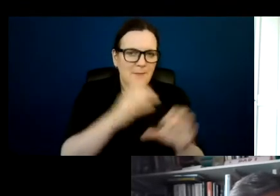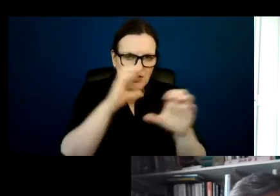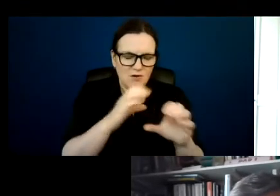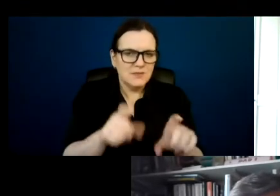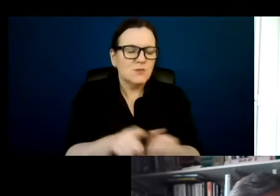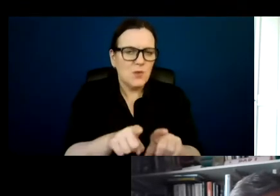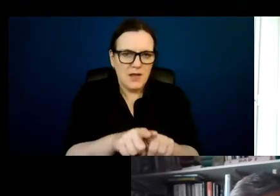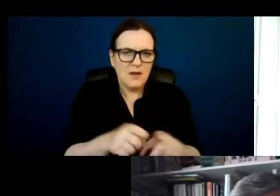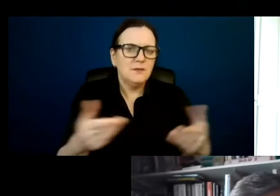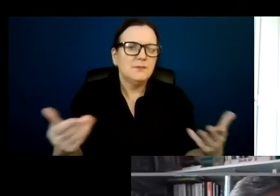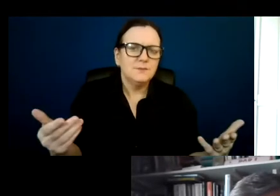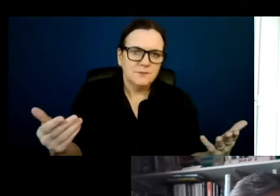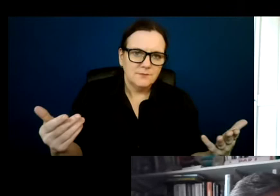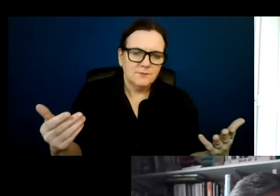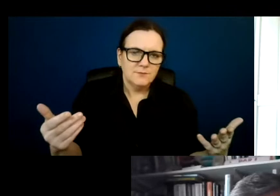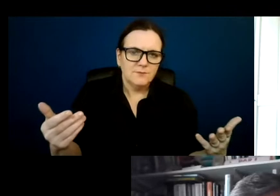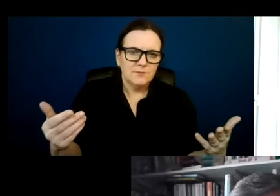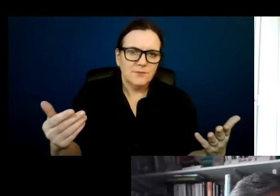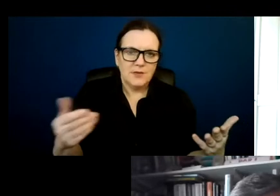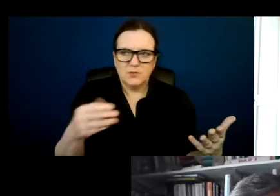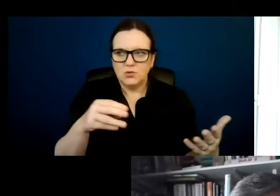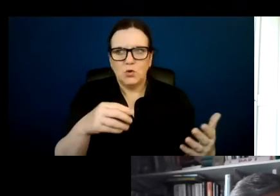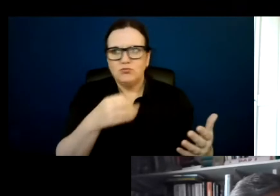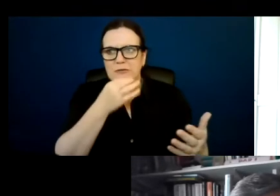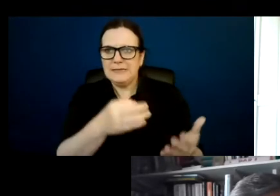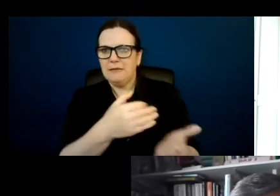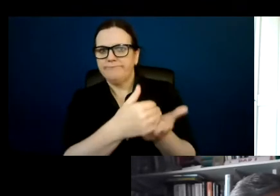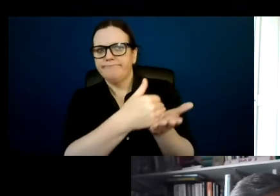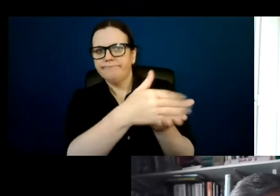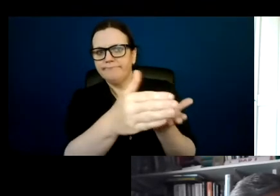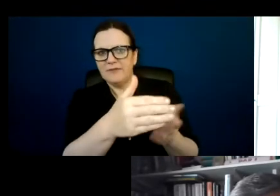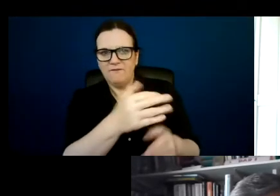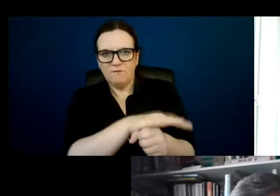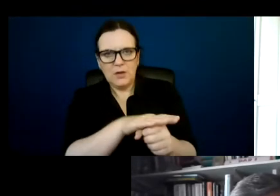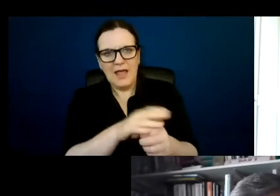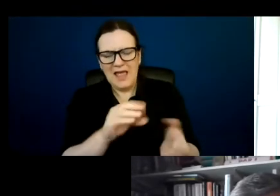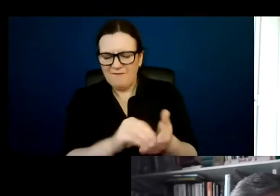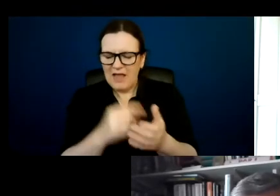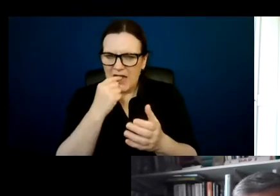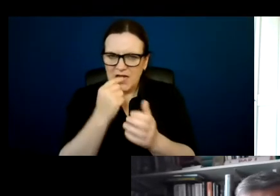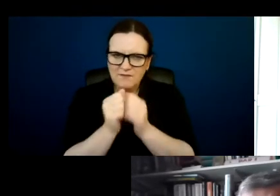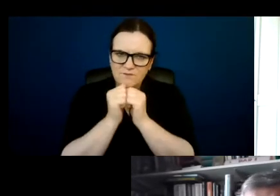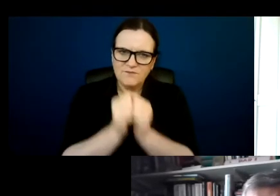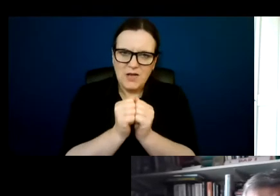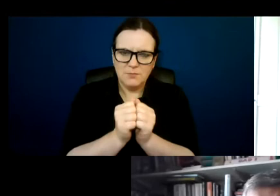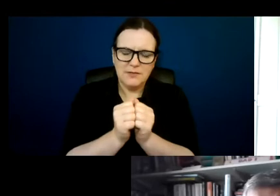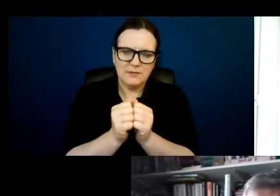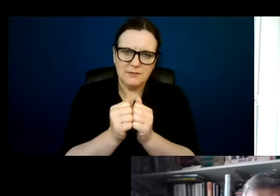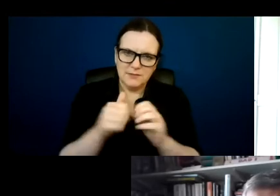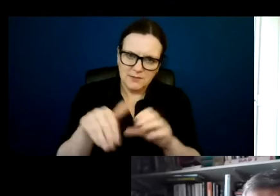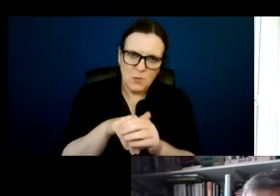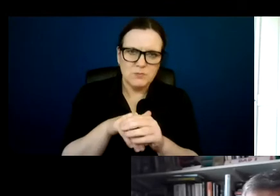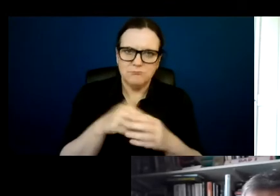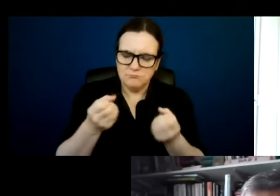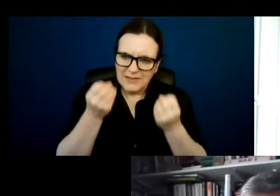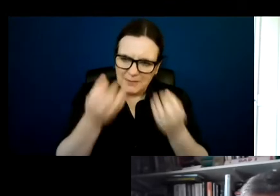risk being consigned to obscurity or having their really valuable input overlooked. But you're right.